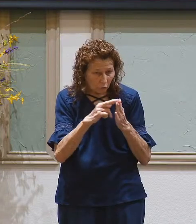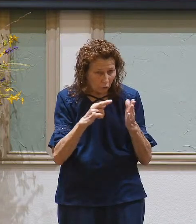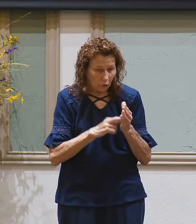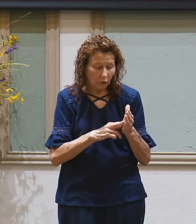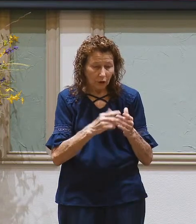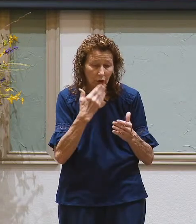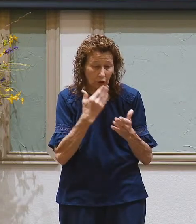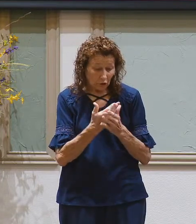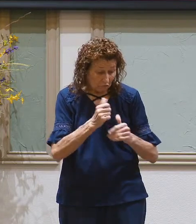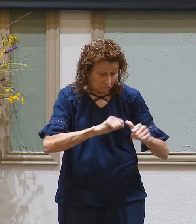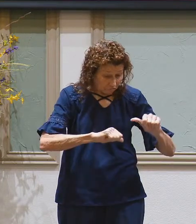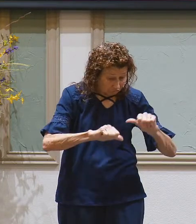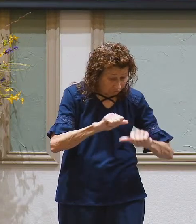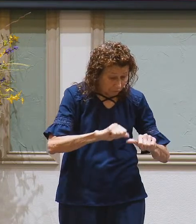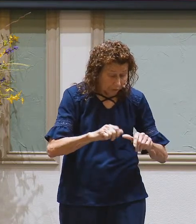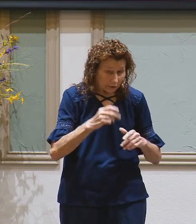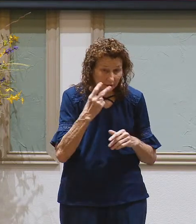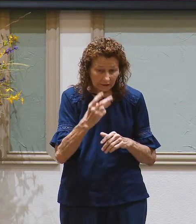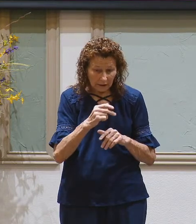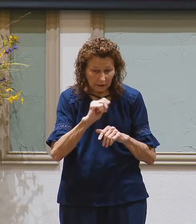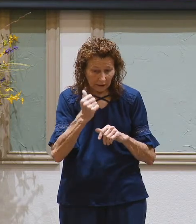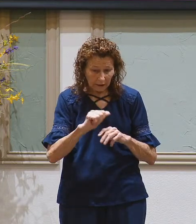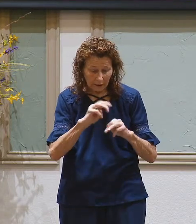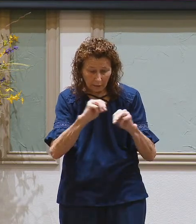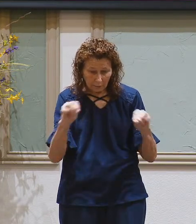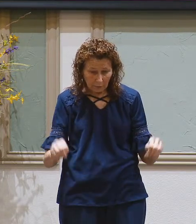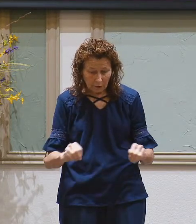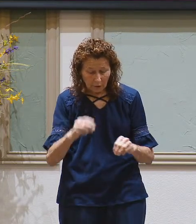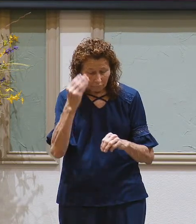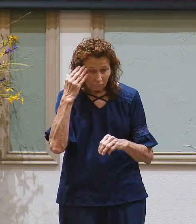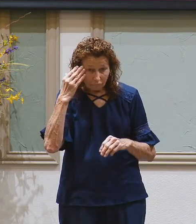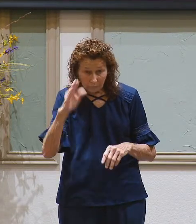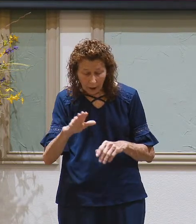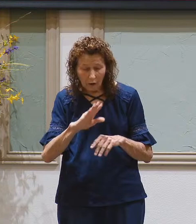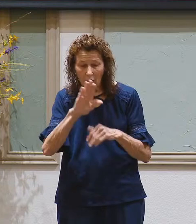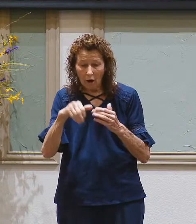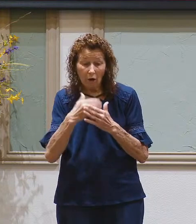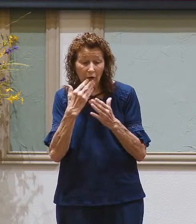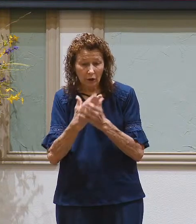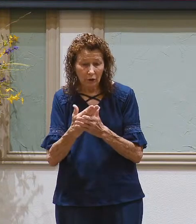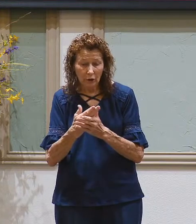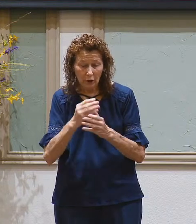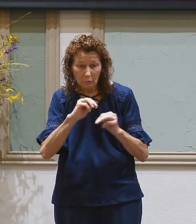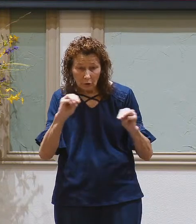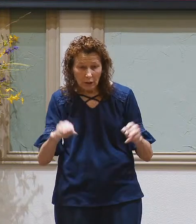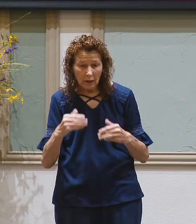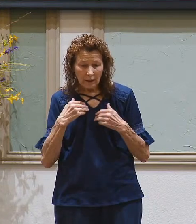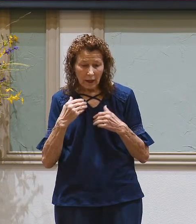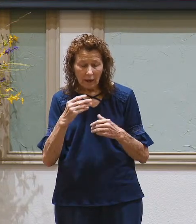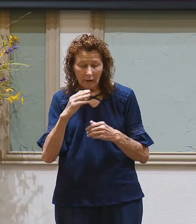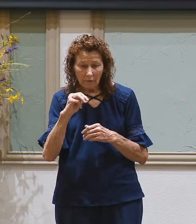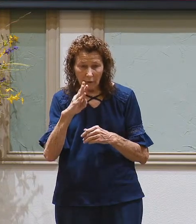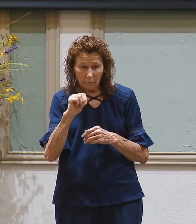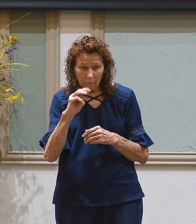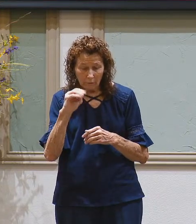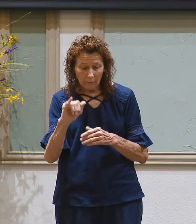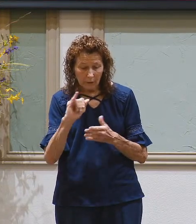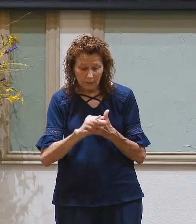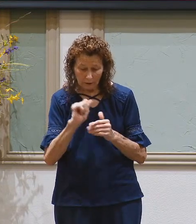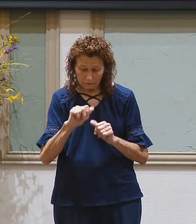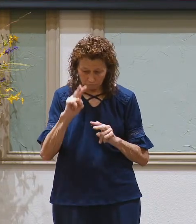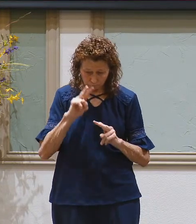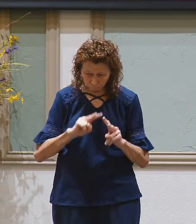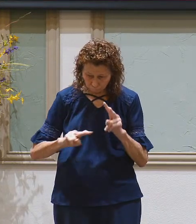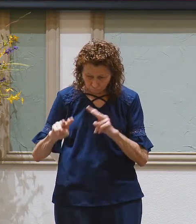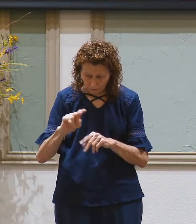embalming. You can go to pretty much any museum of anthropology, and the good ones all have an Egyptian mummy that you can look at.